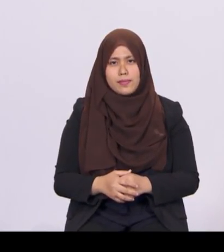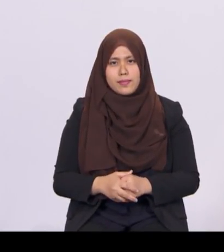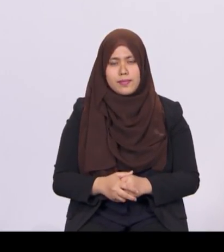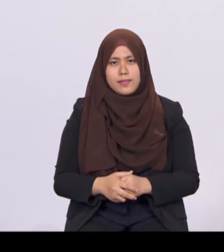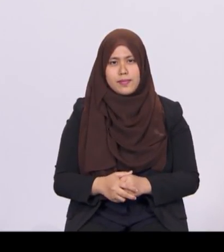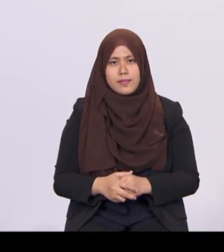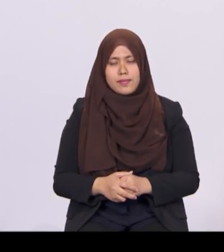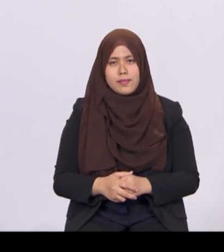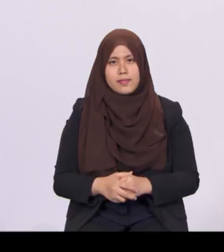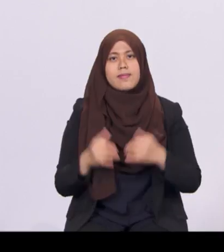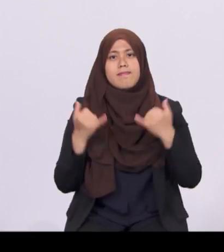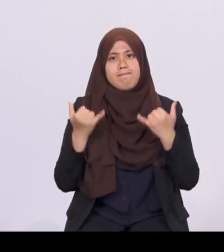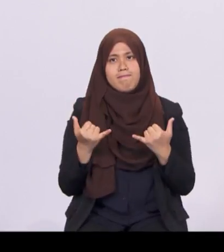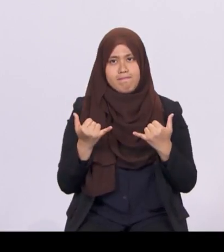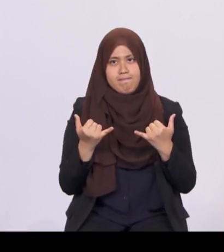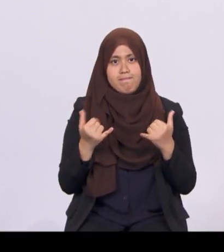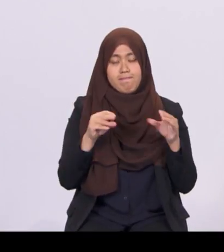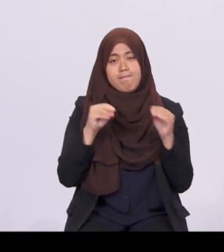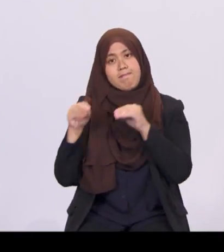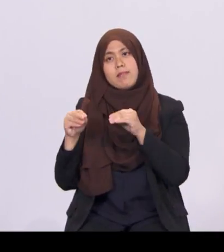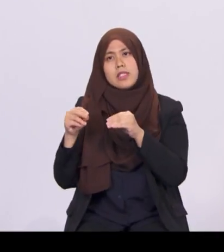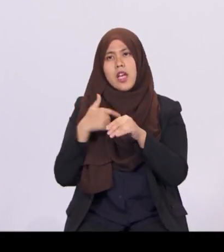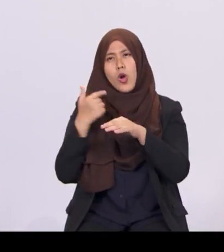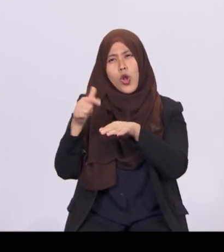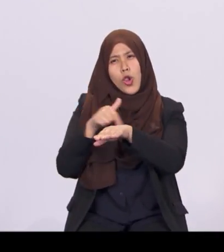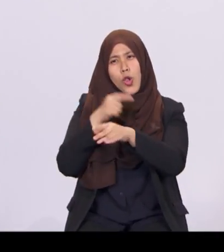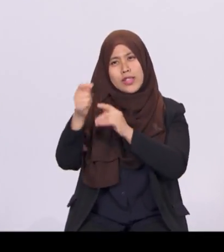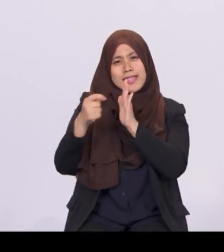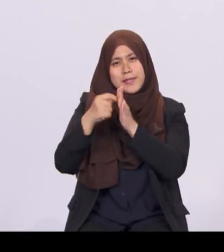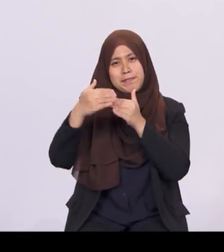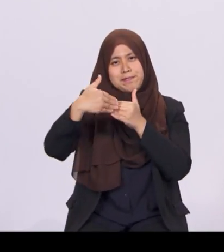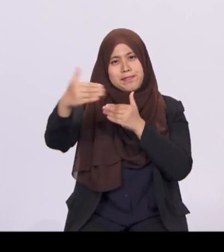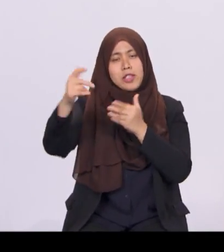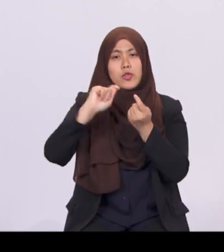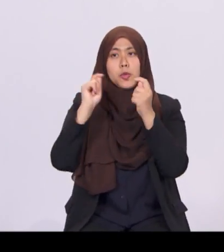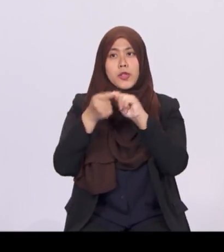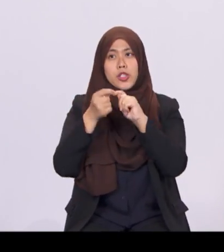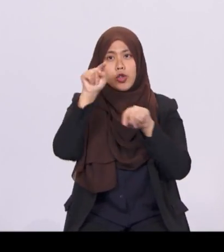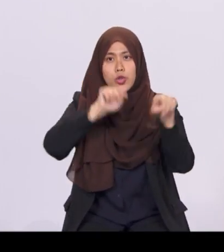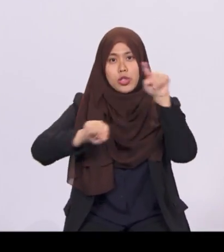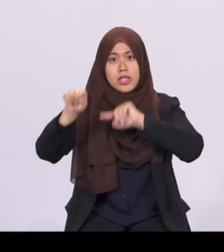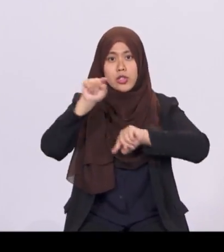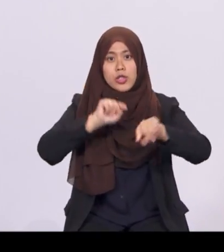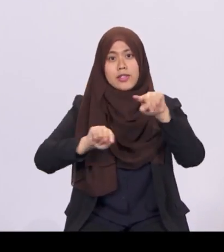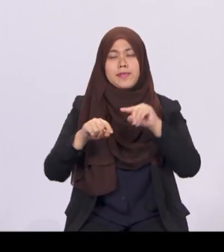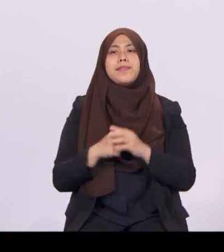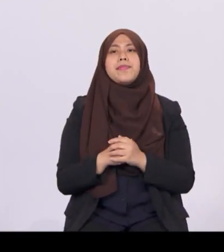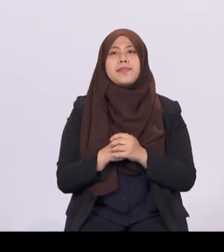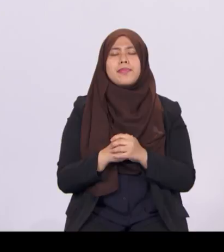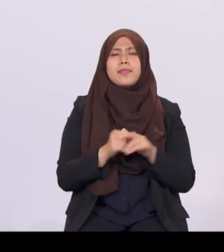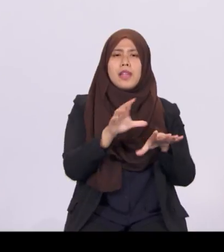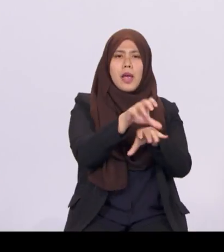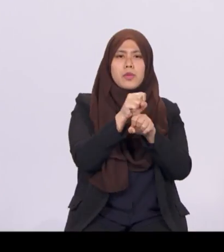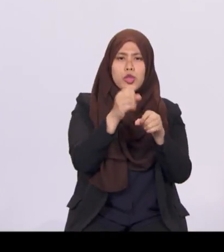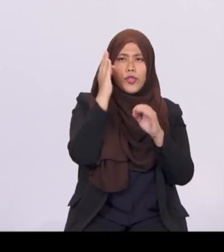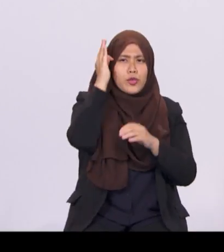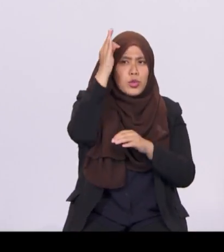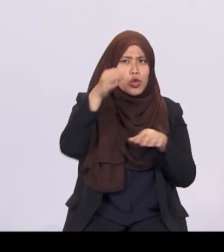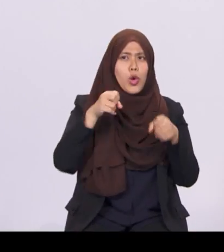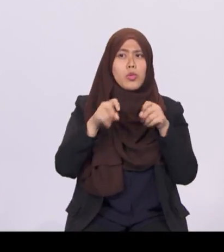Let me now move on to our longer-term transformation strategies. To capture future opportunities, our